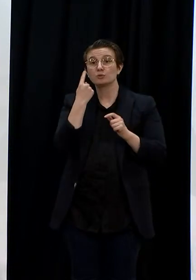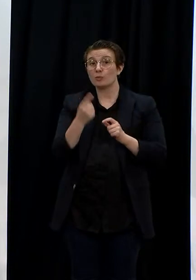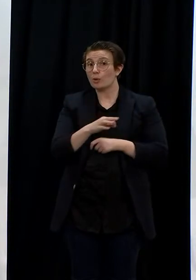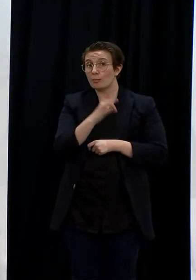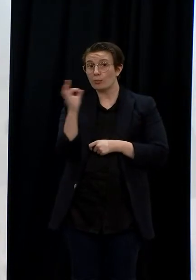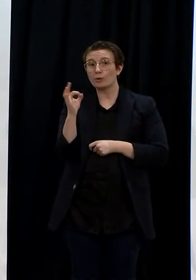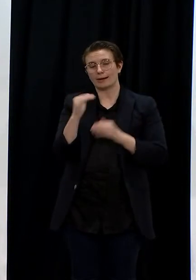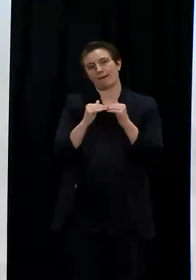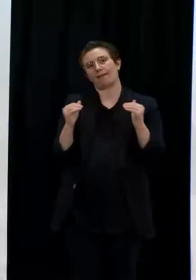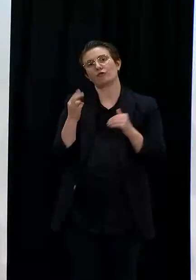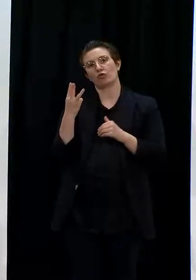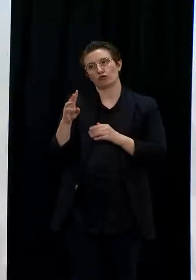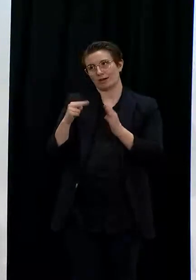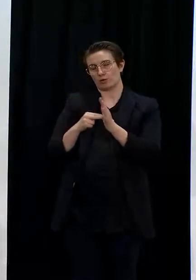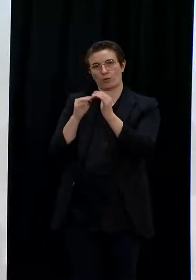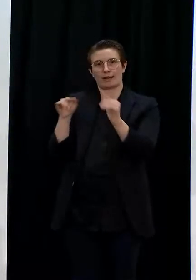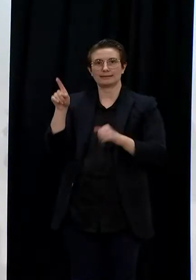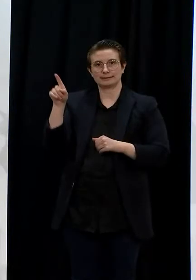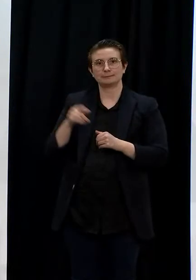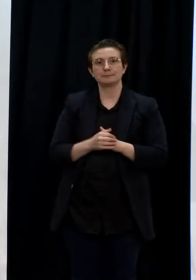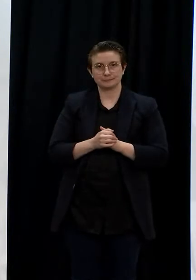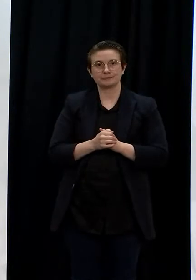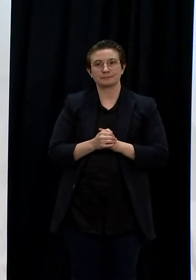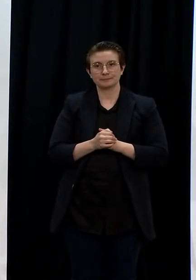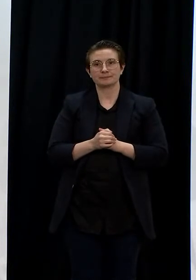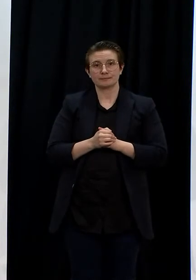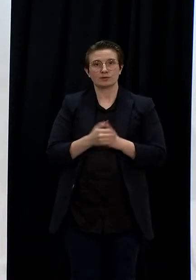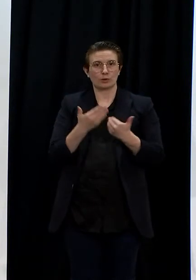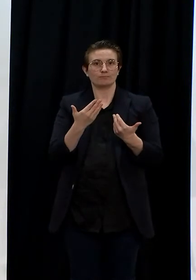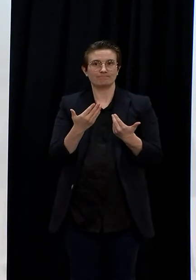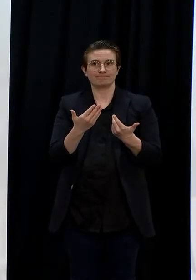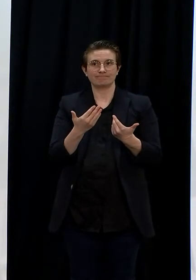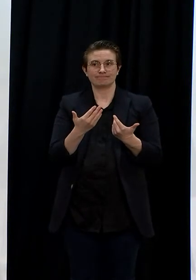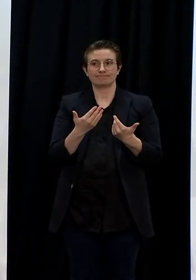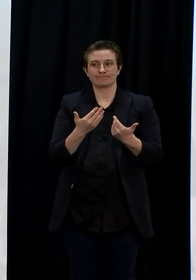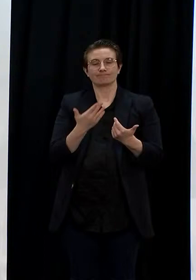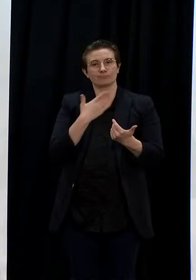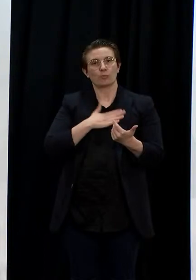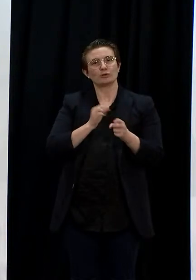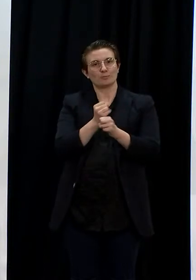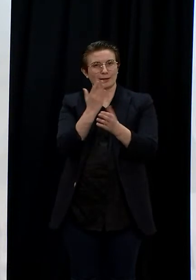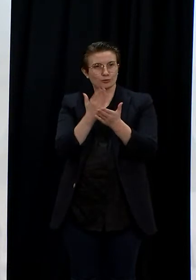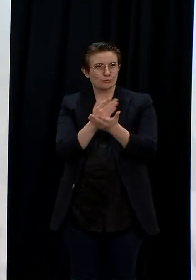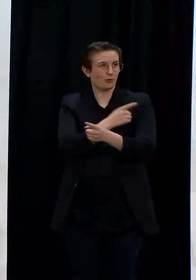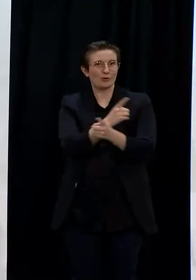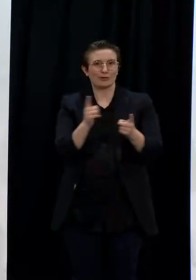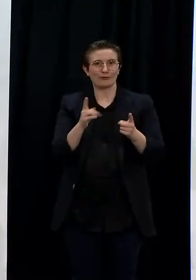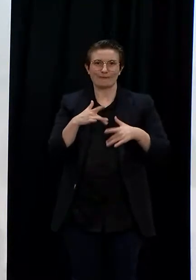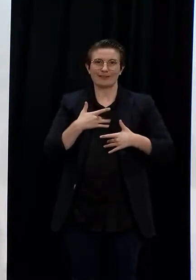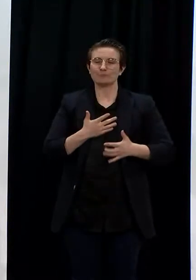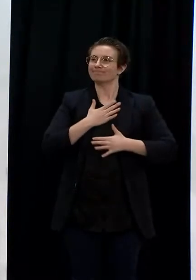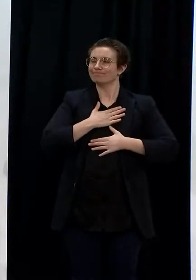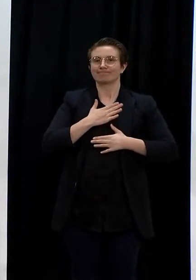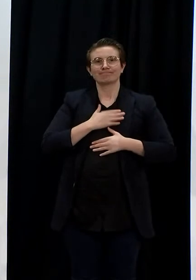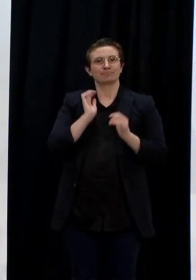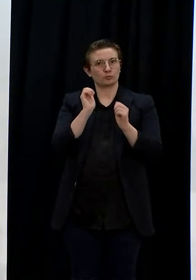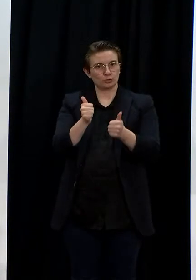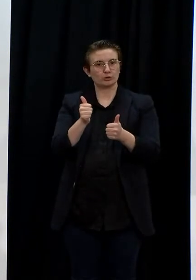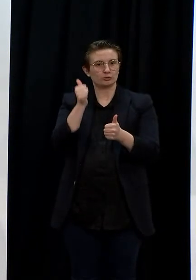while we built just that extra bit of peace of mind that everything is contained and confined within the boundaries we expect.